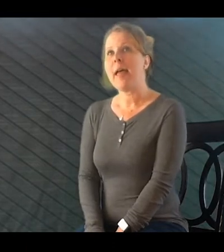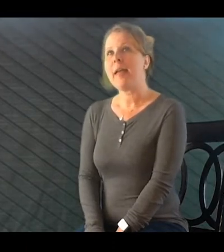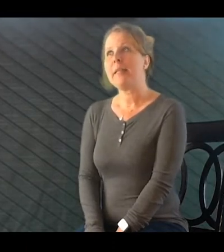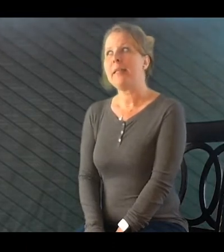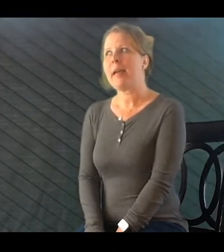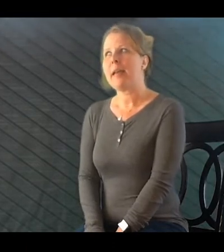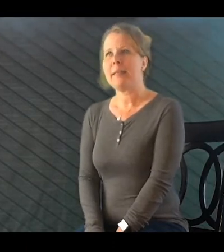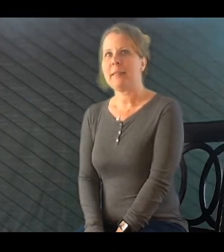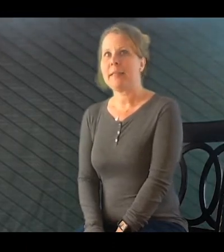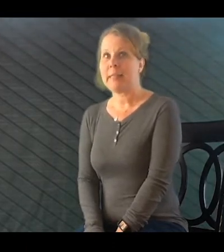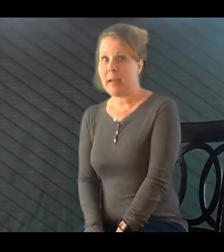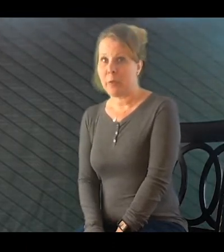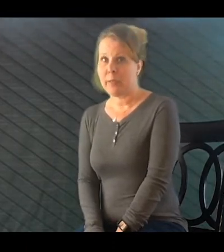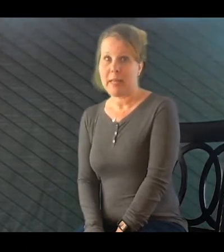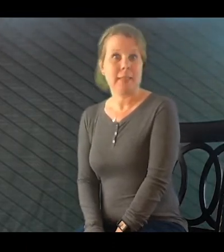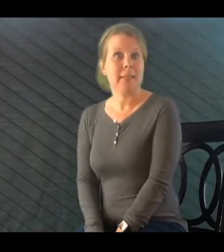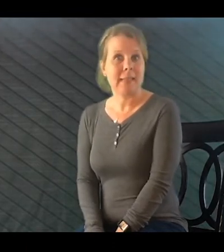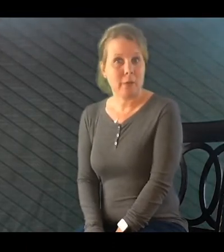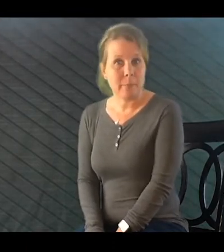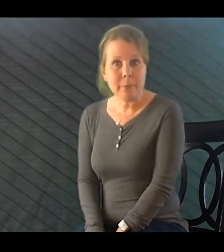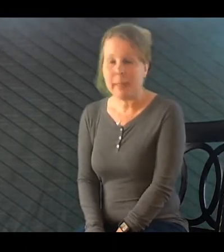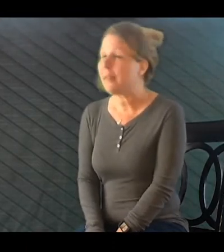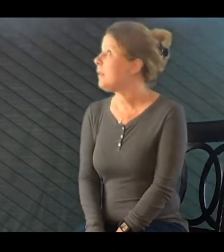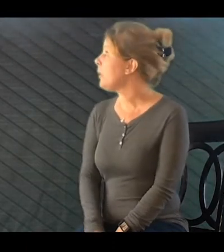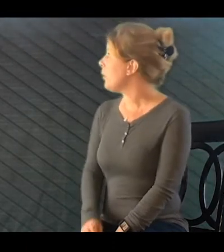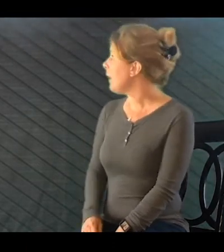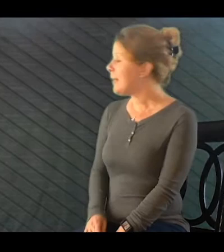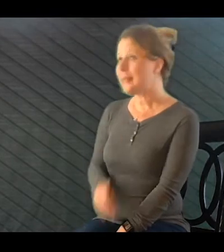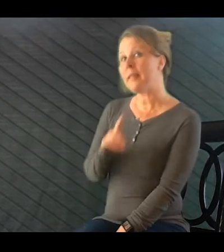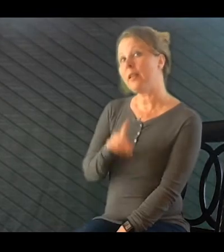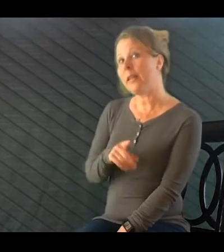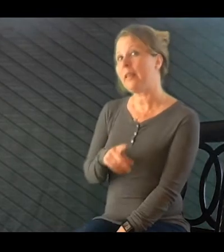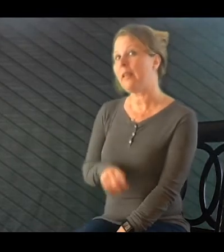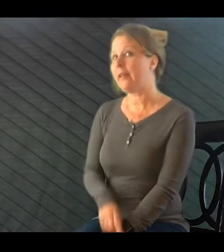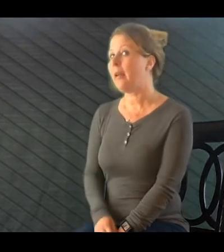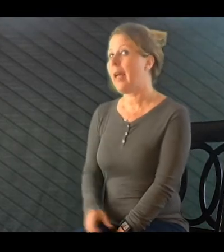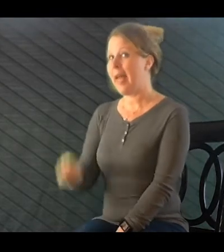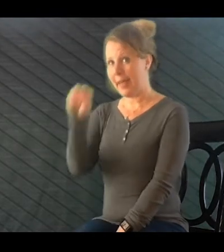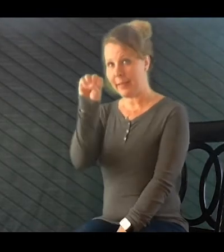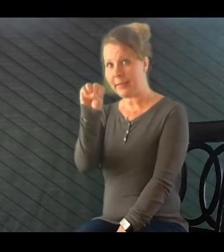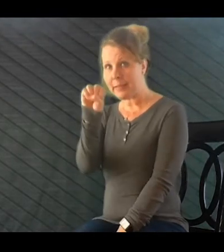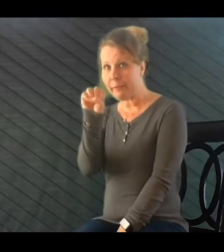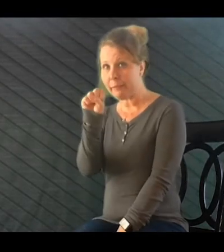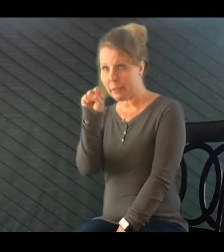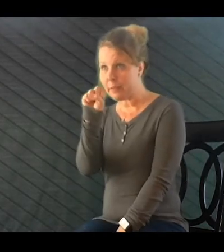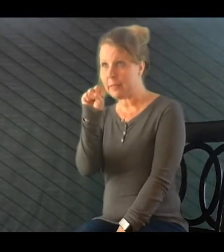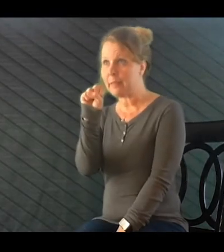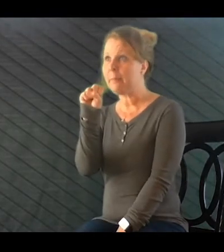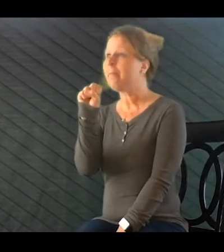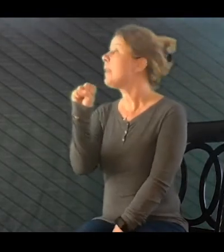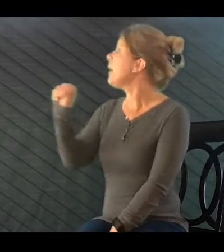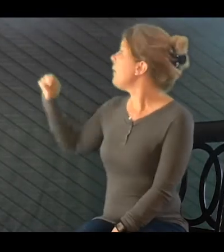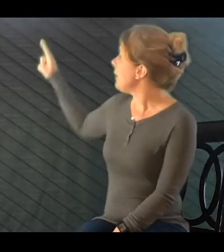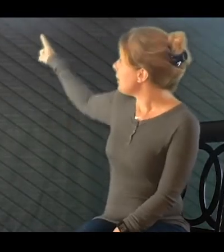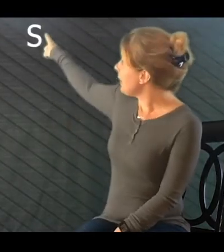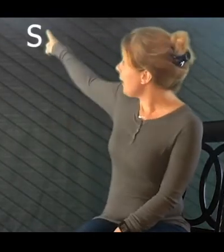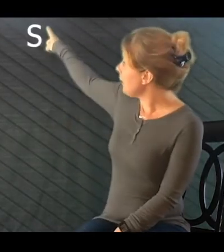its sound, and its sound moment. So let's look at the letter S first. There's the letter